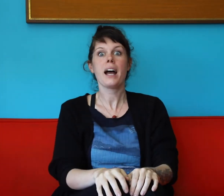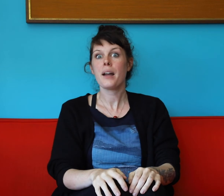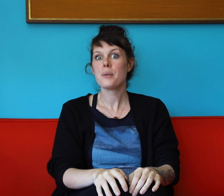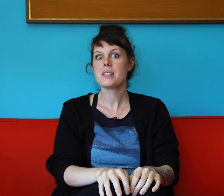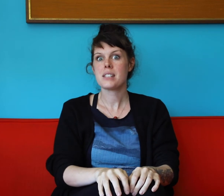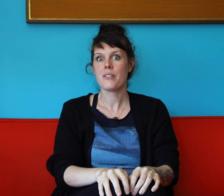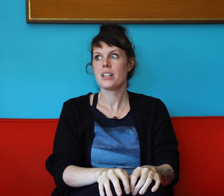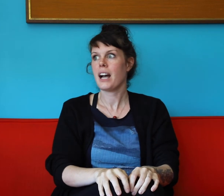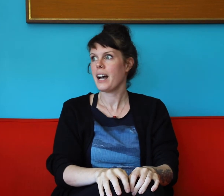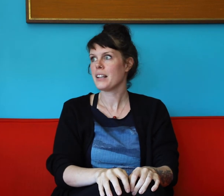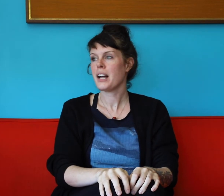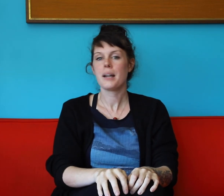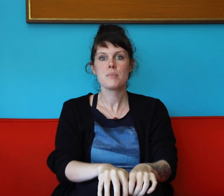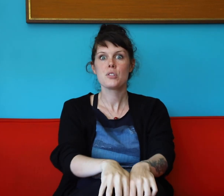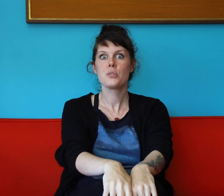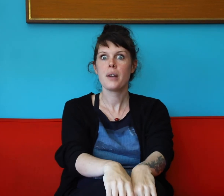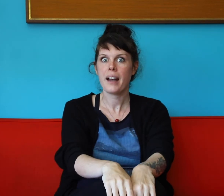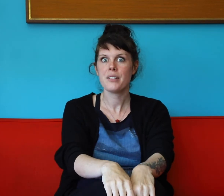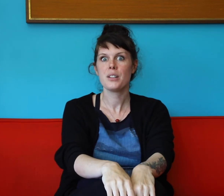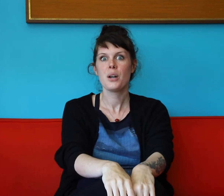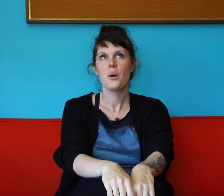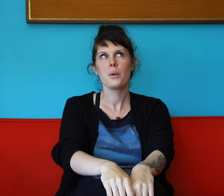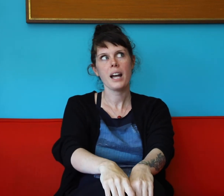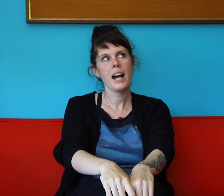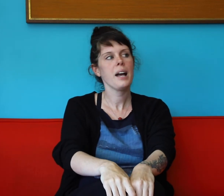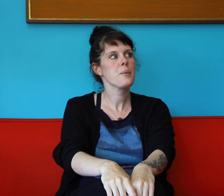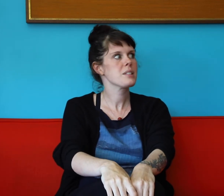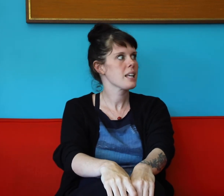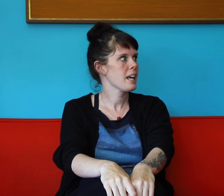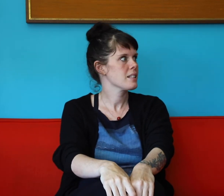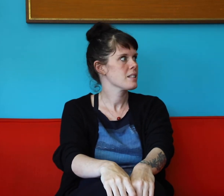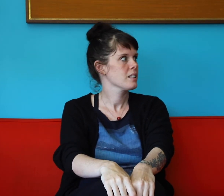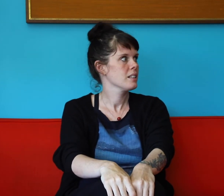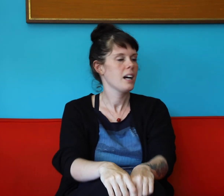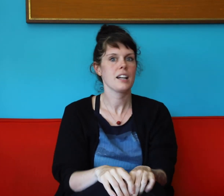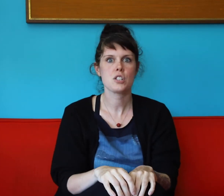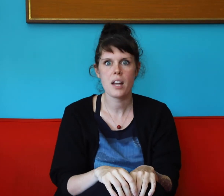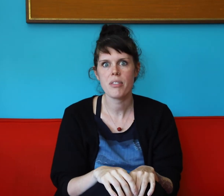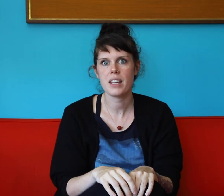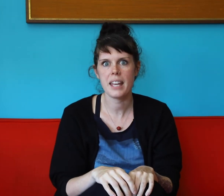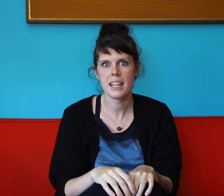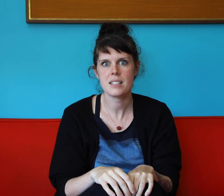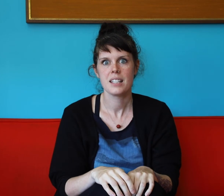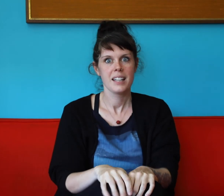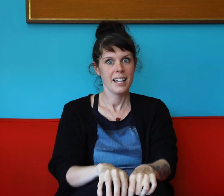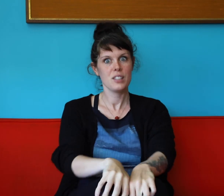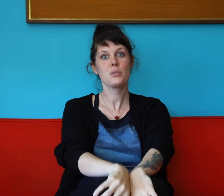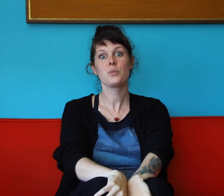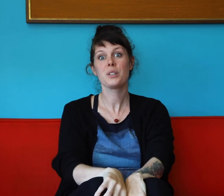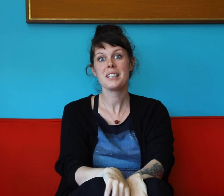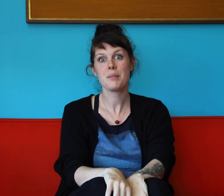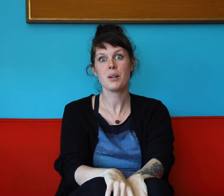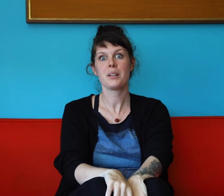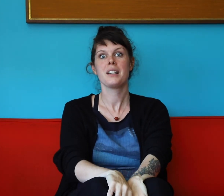I was seven, I climbed to heaven. When I was eight, I shut the gate. And you could really keep going